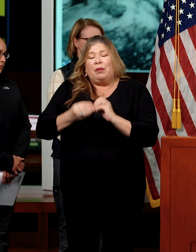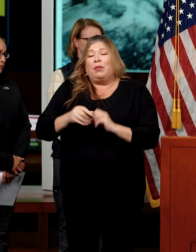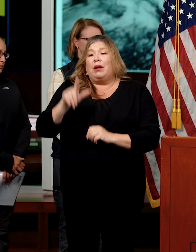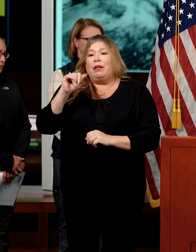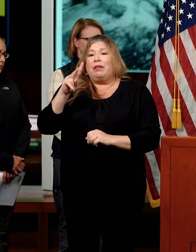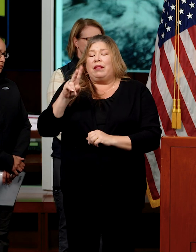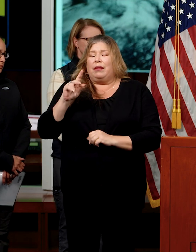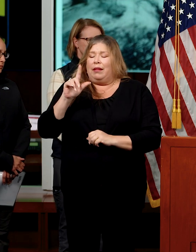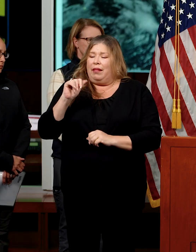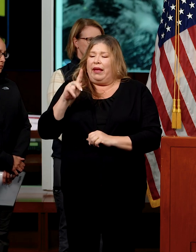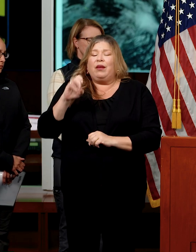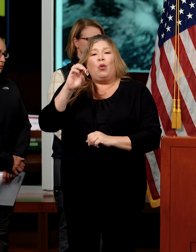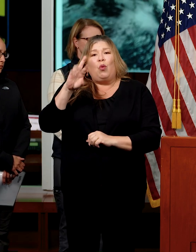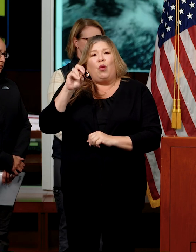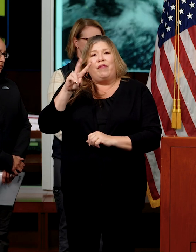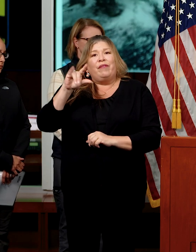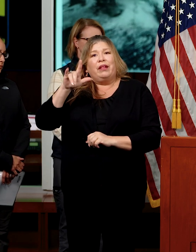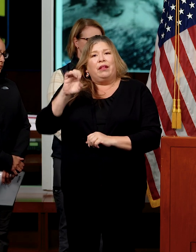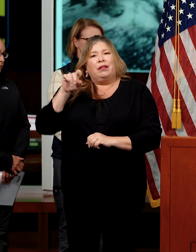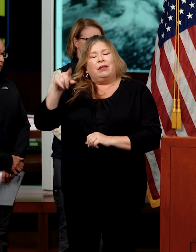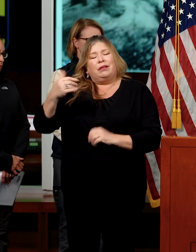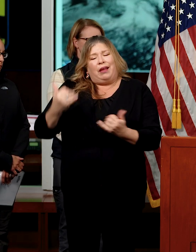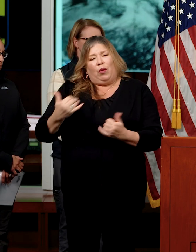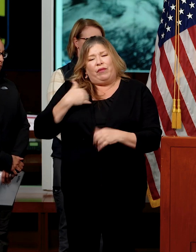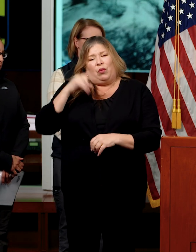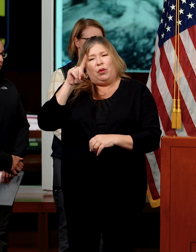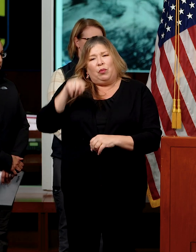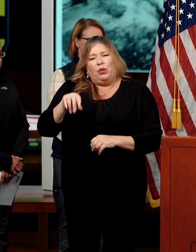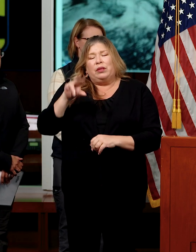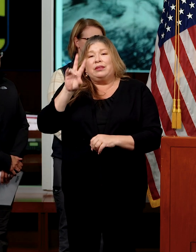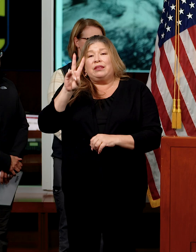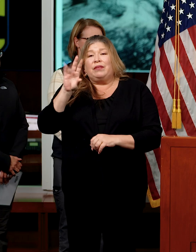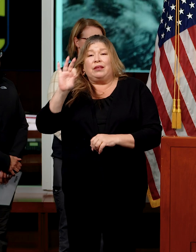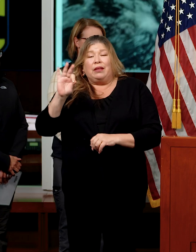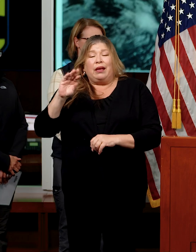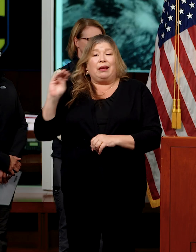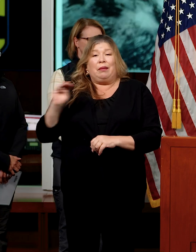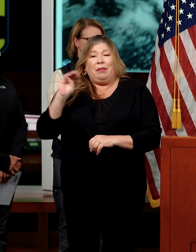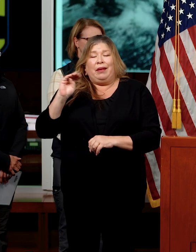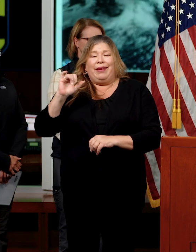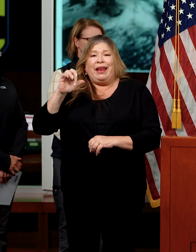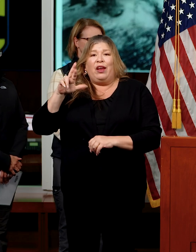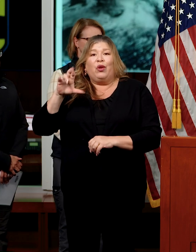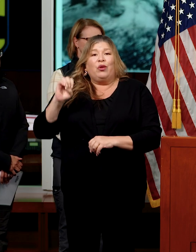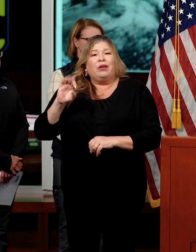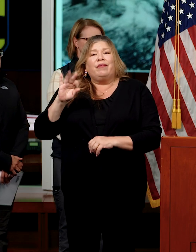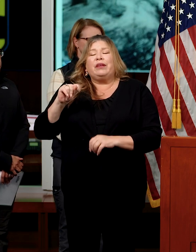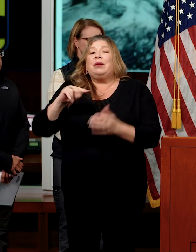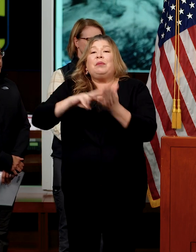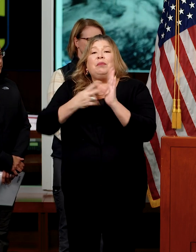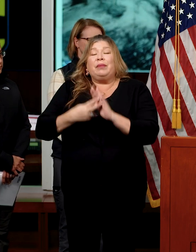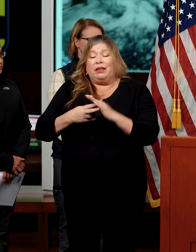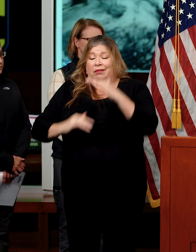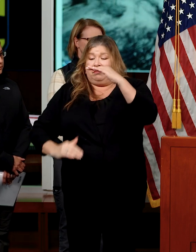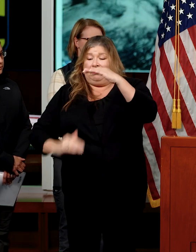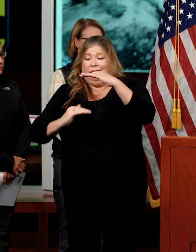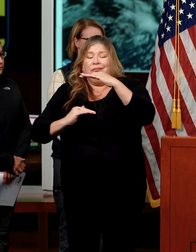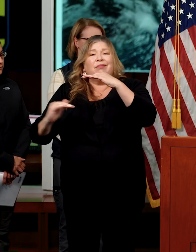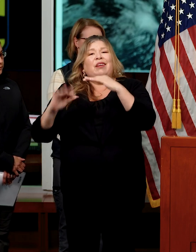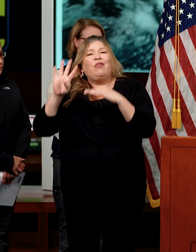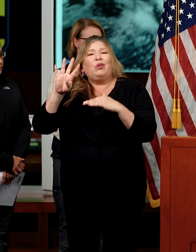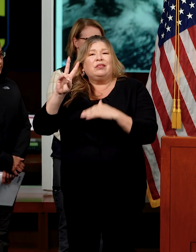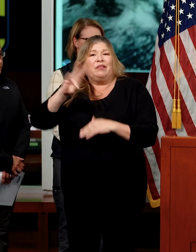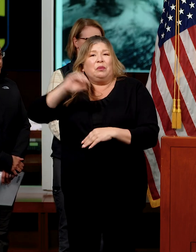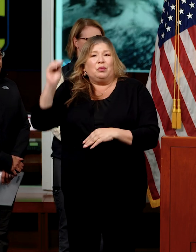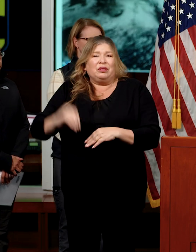Oroville currently is at about 1.79 million acre-feet. That's about 47% of its full capacity,